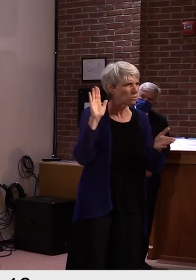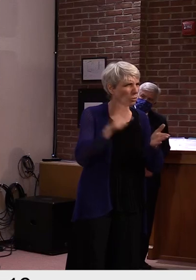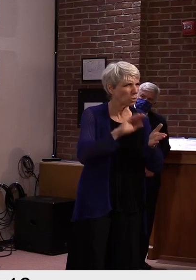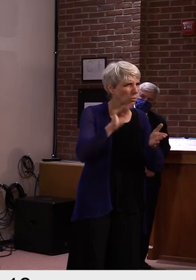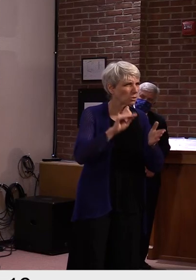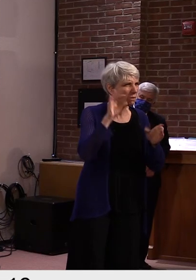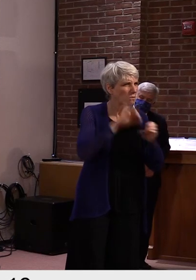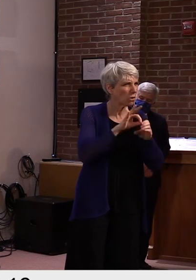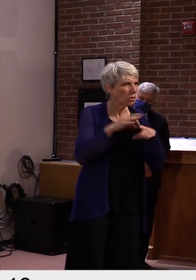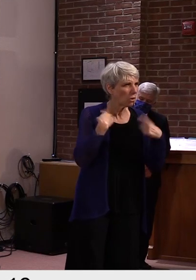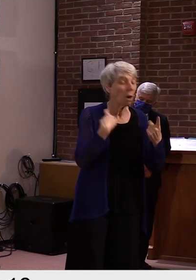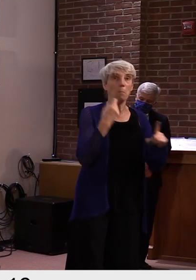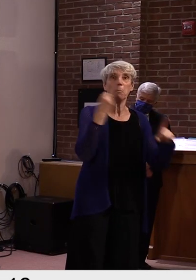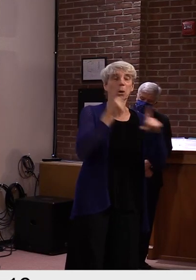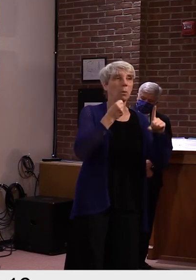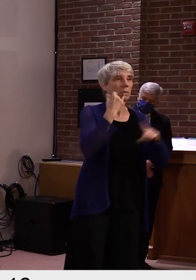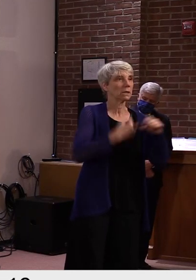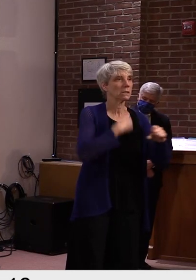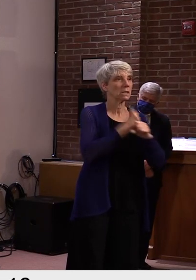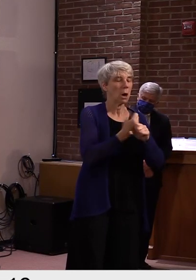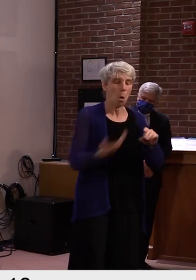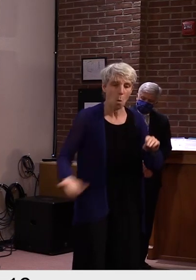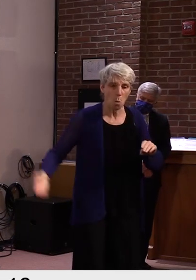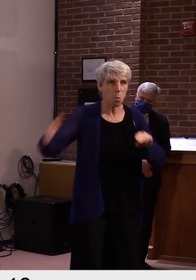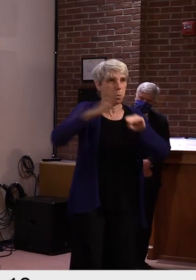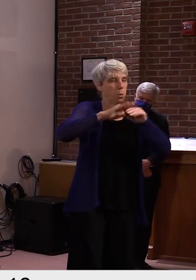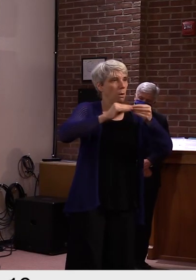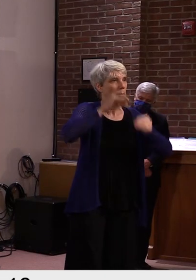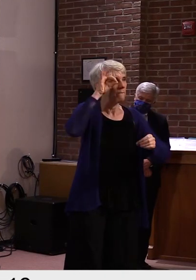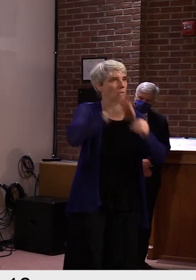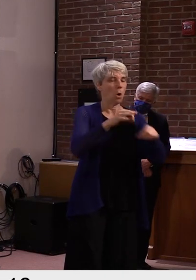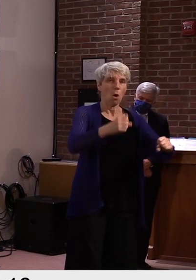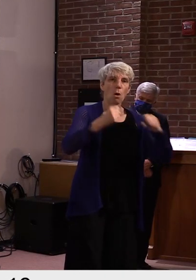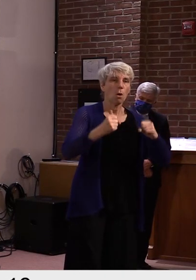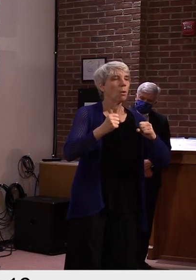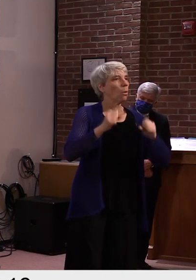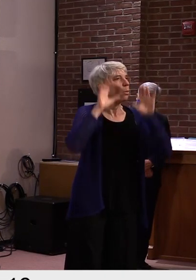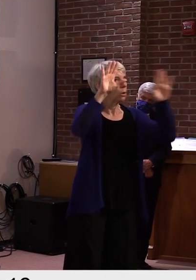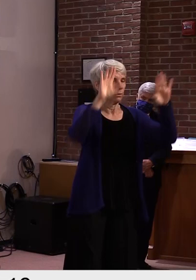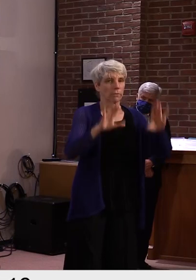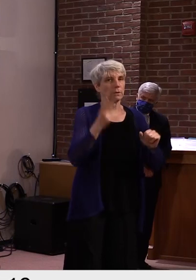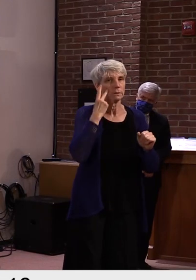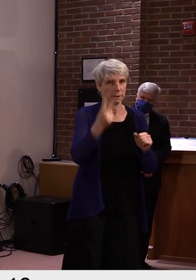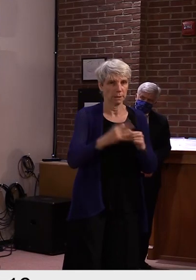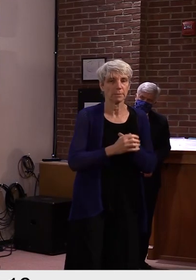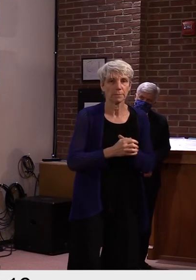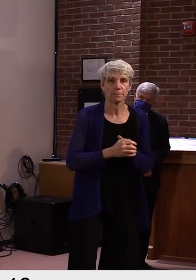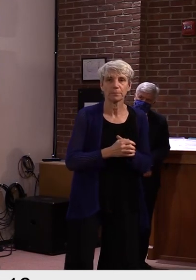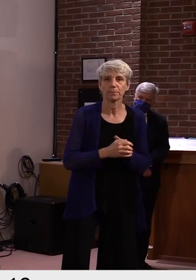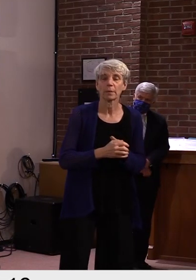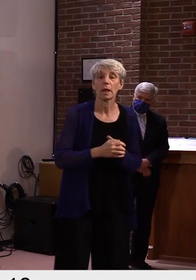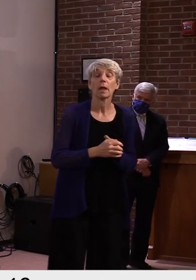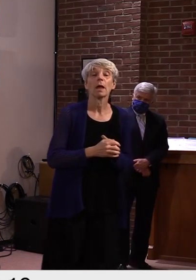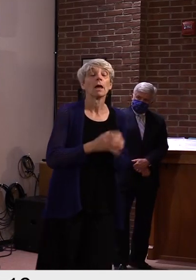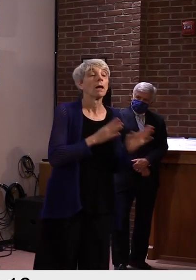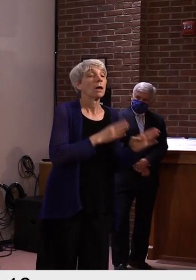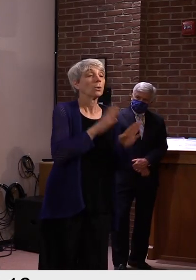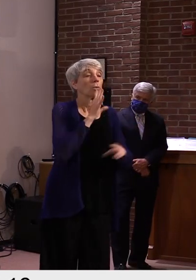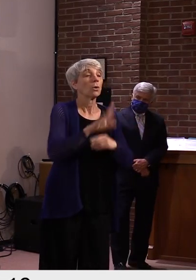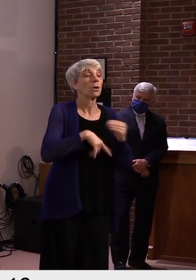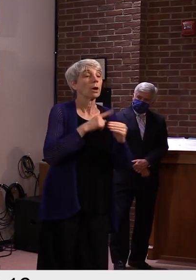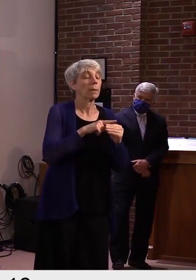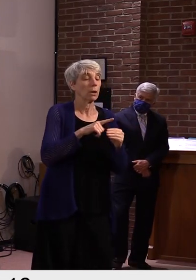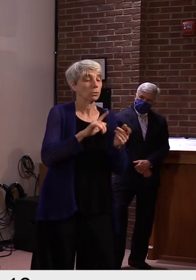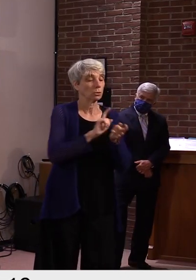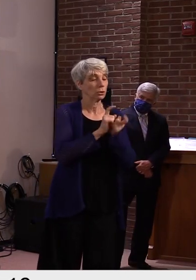I was thrilled with the response. I think this is a step in the right direction. In terms of changing our